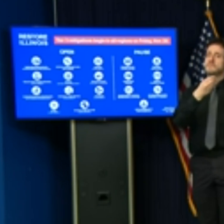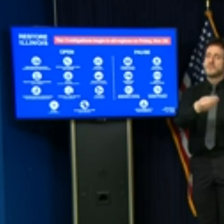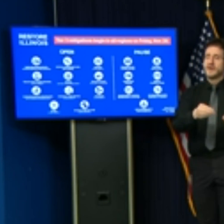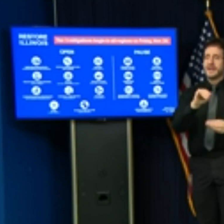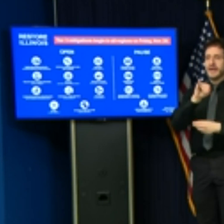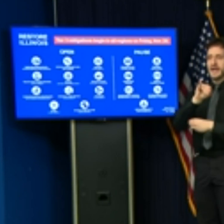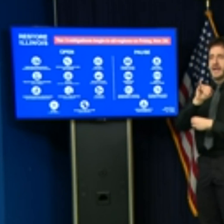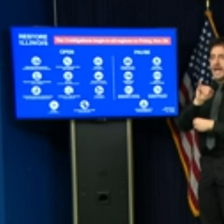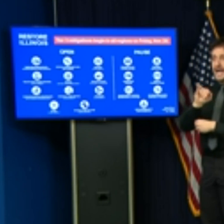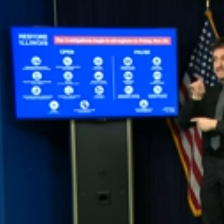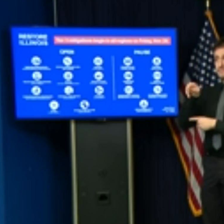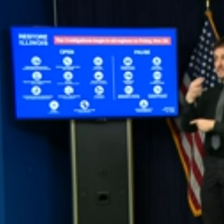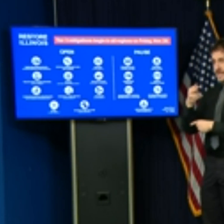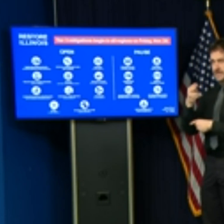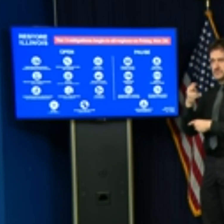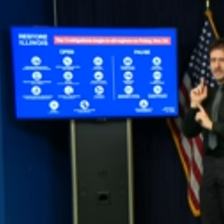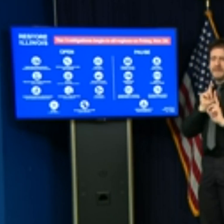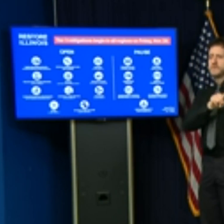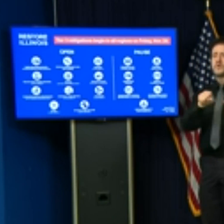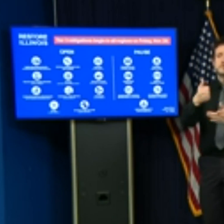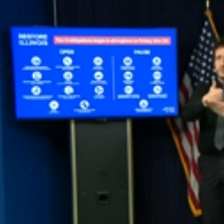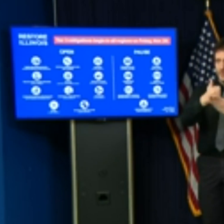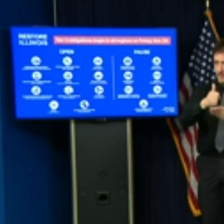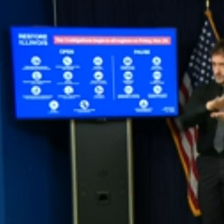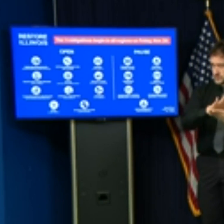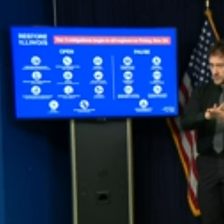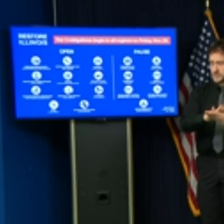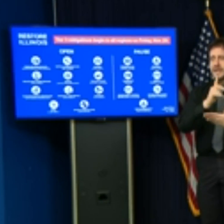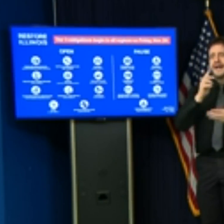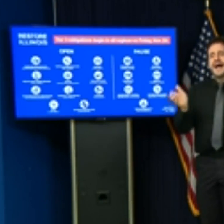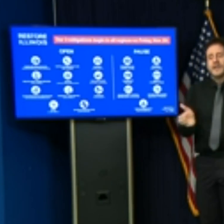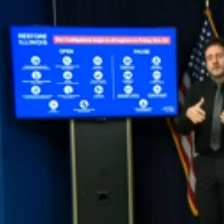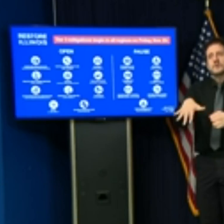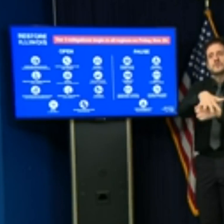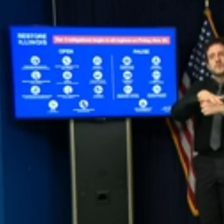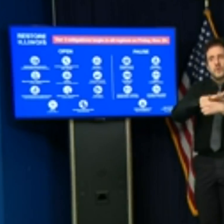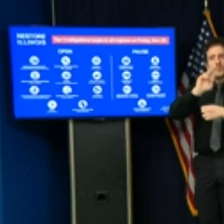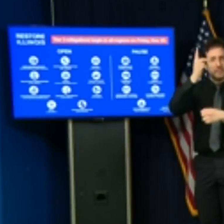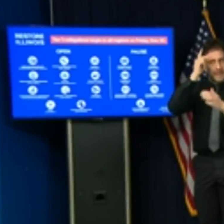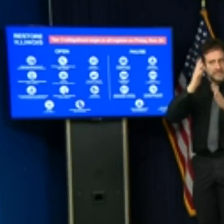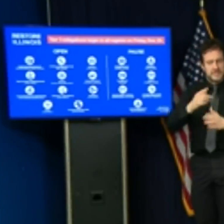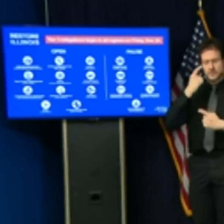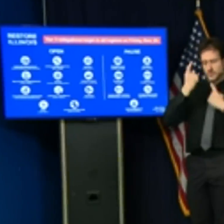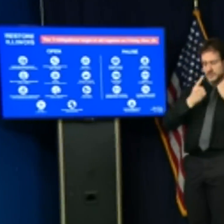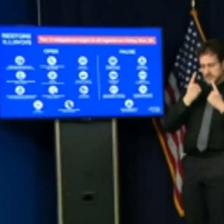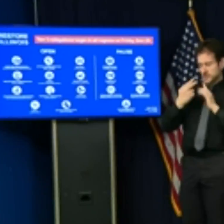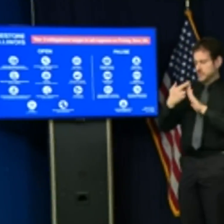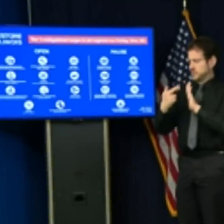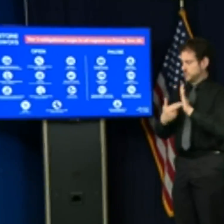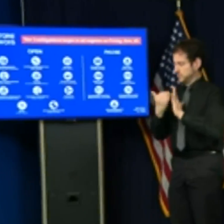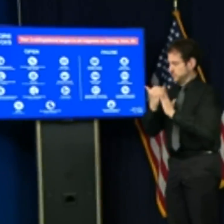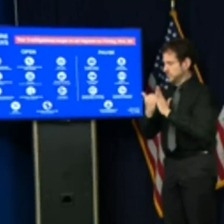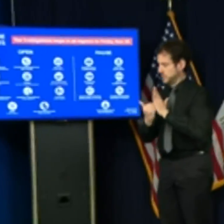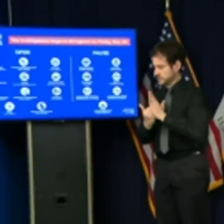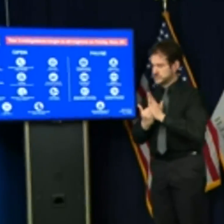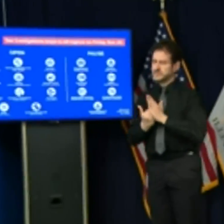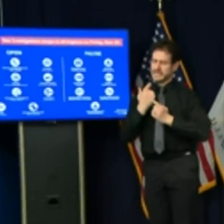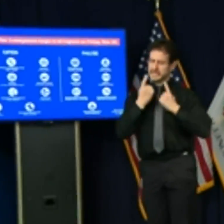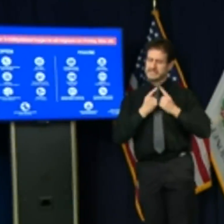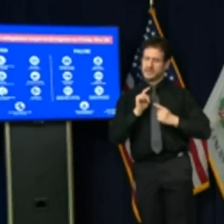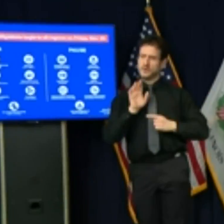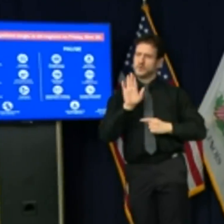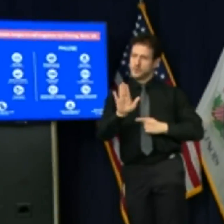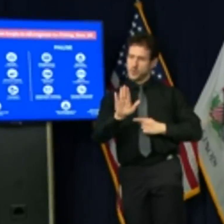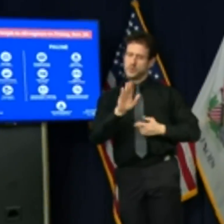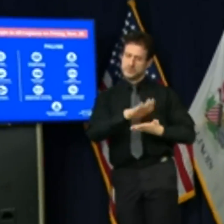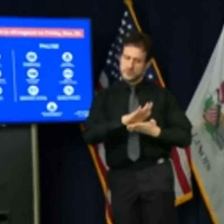to schools, and I urge local officials to carefully consider that, as well as the unique needs of